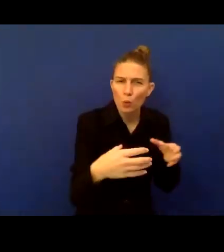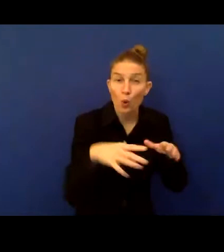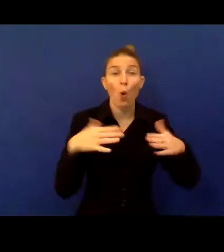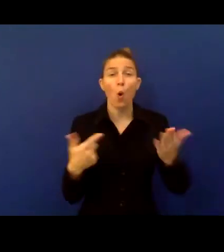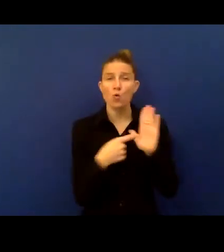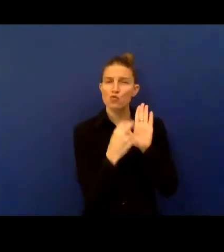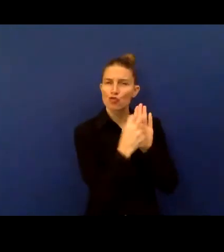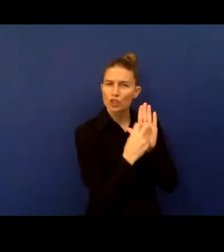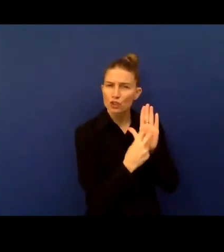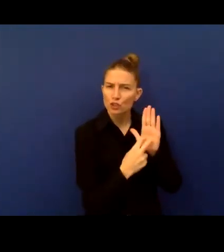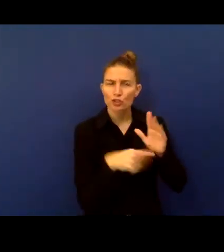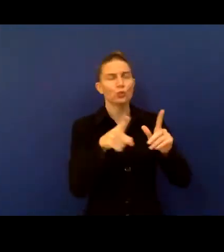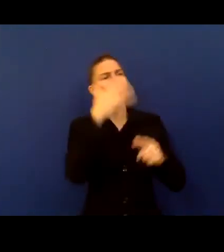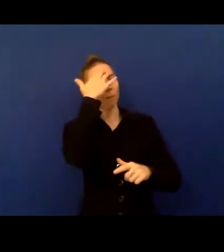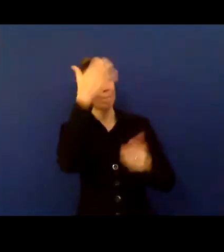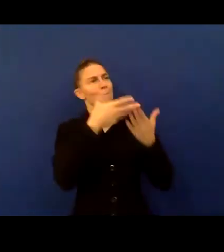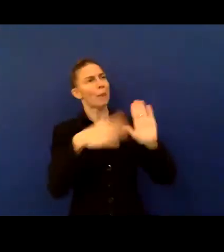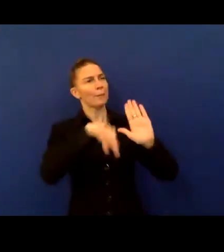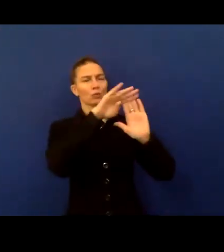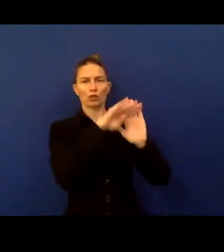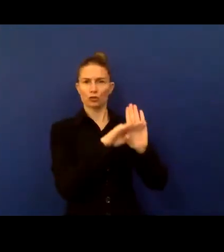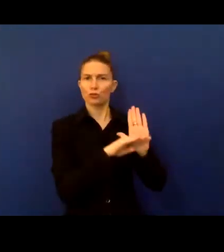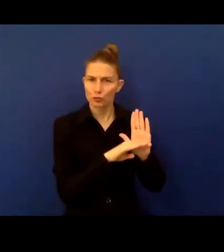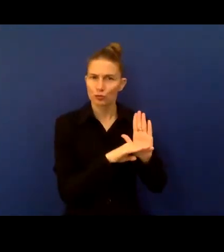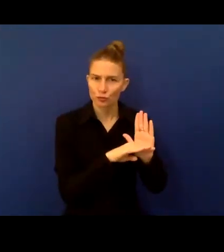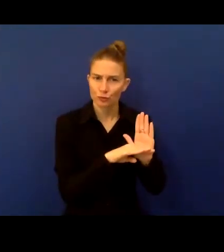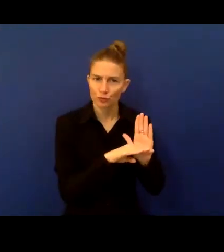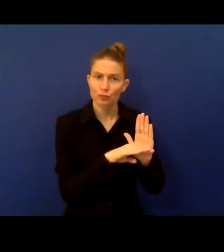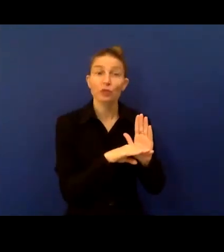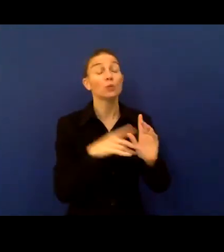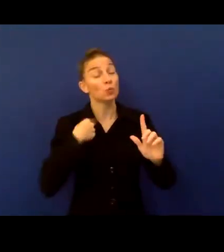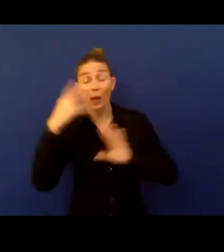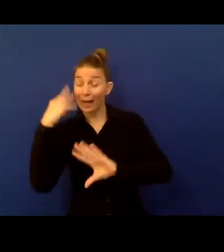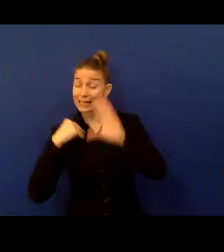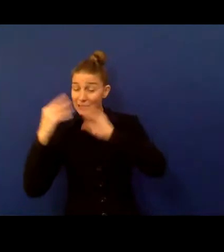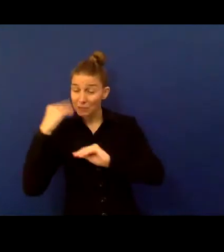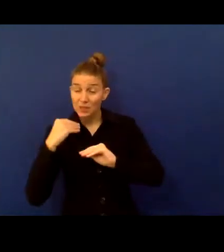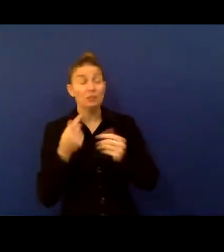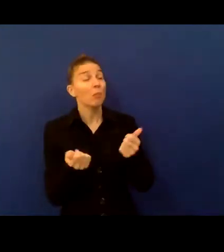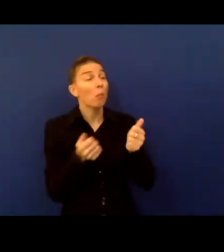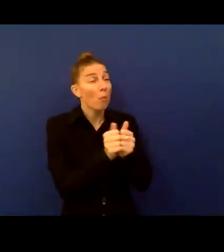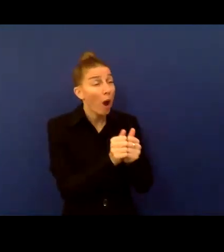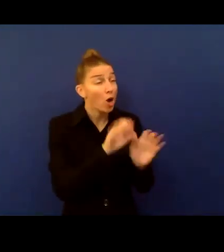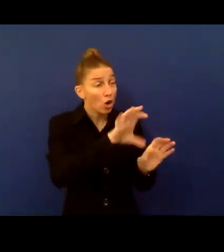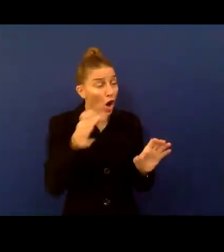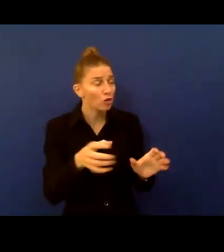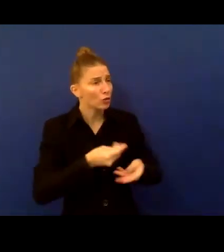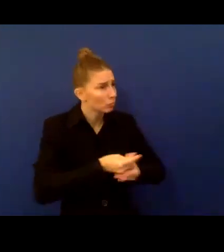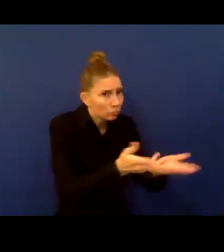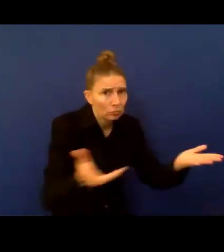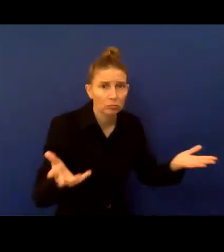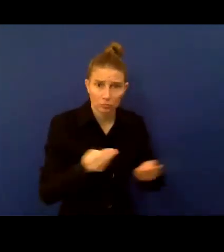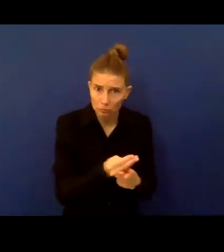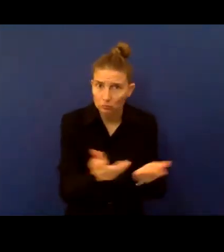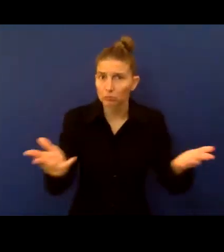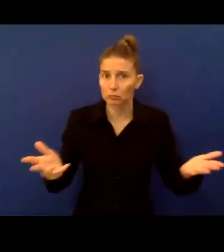basic public registers. And we share our experiences with partner countries. And like an increasing